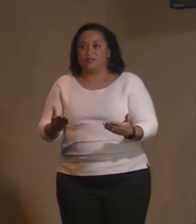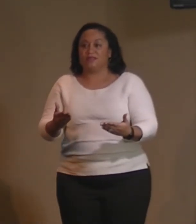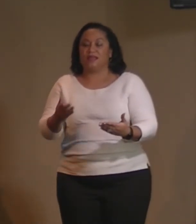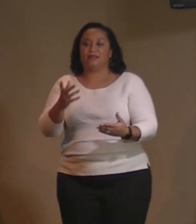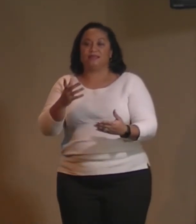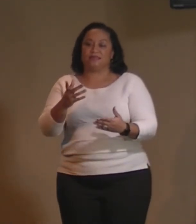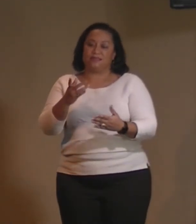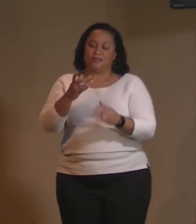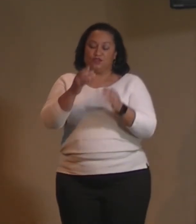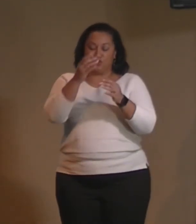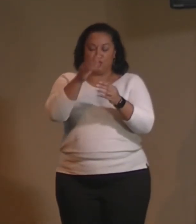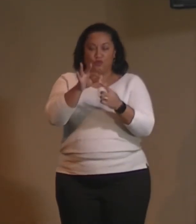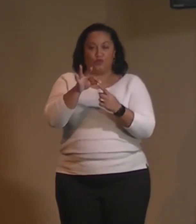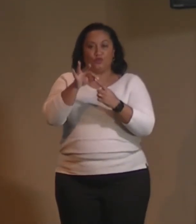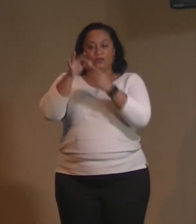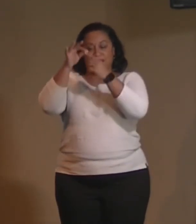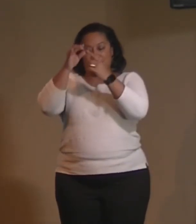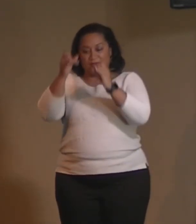God.